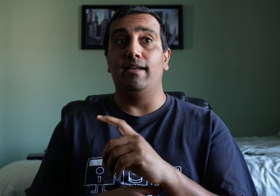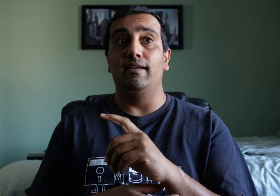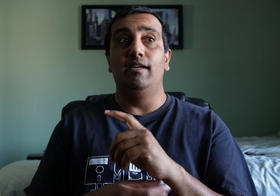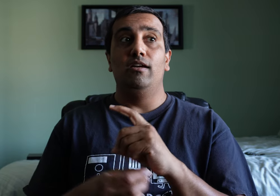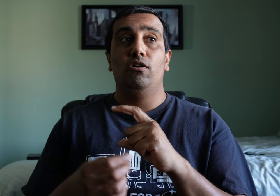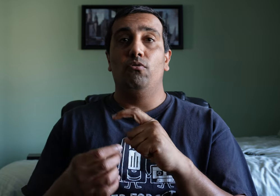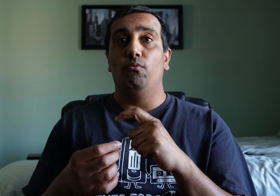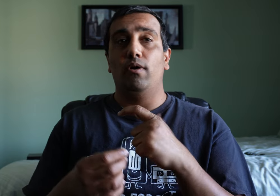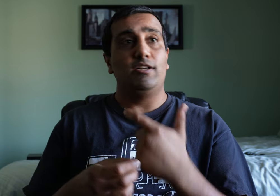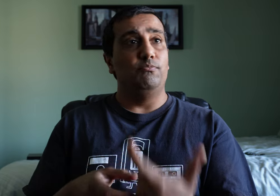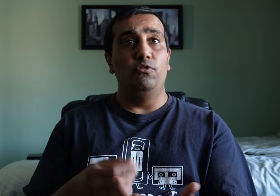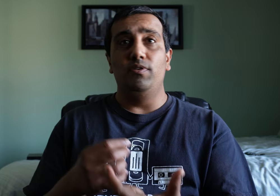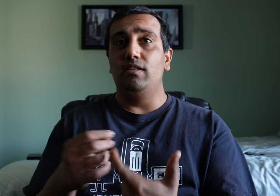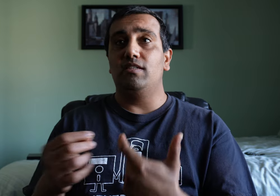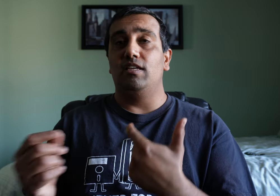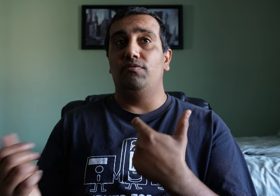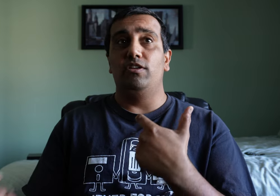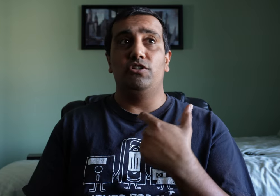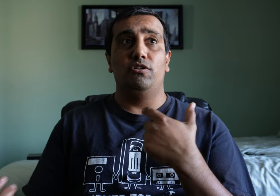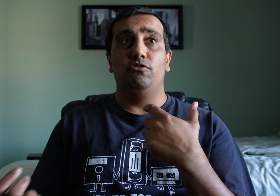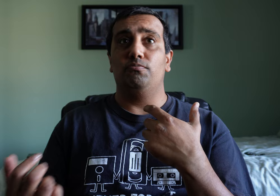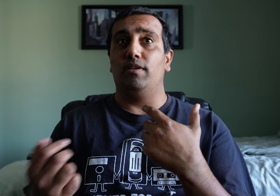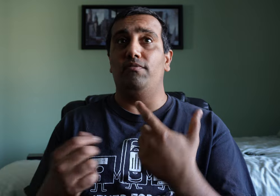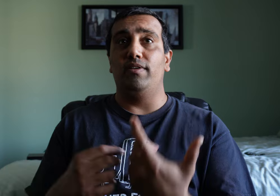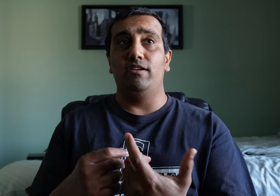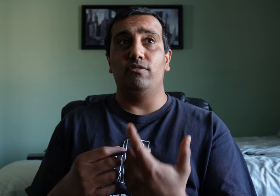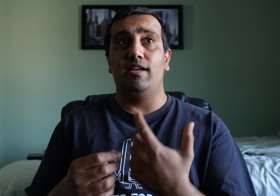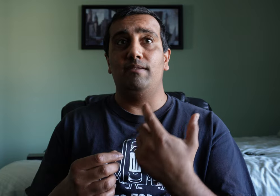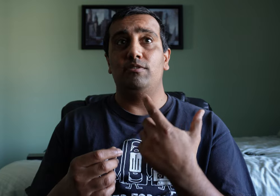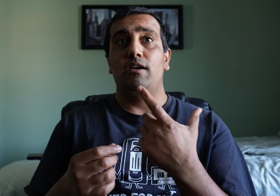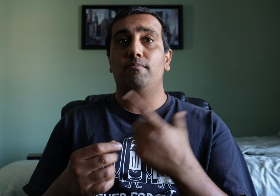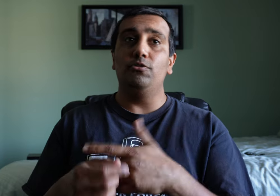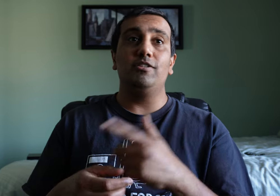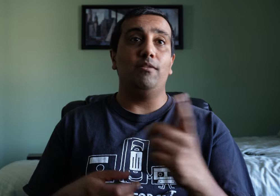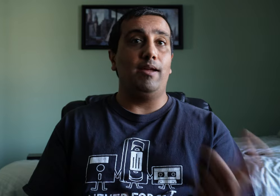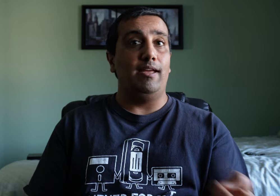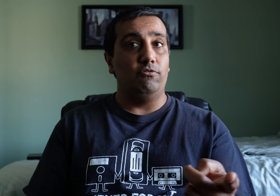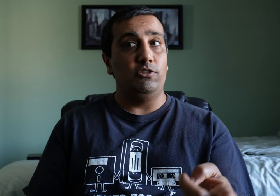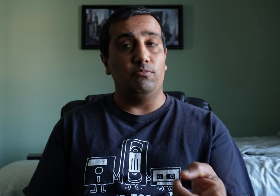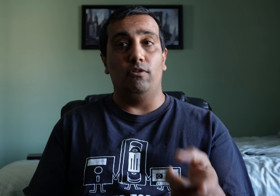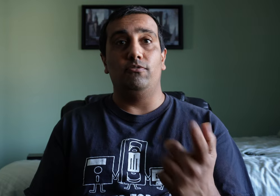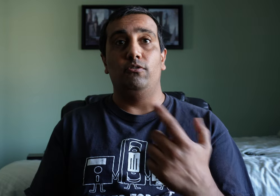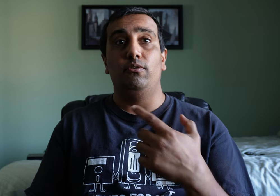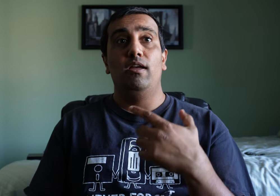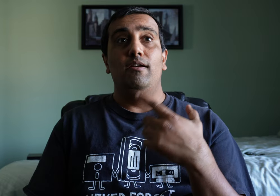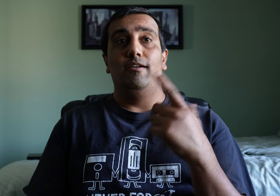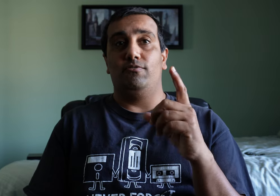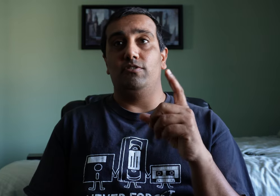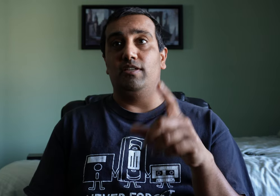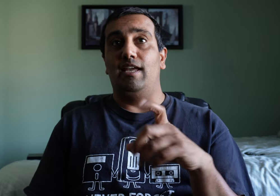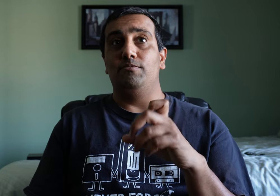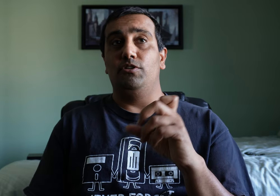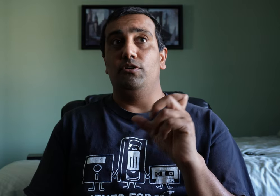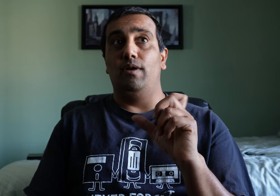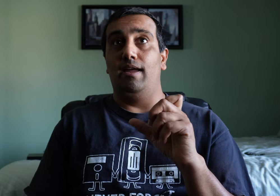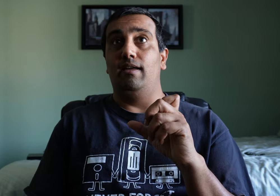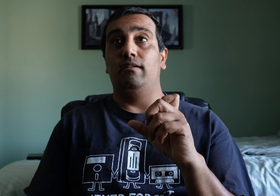watch movies, TV shows, play video games, mostly on my Android smartphone, as far as the games go, and